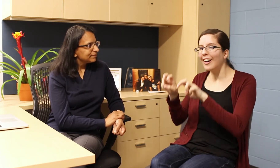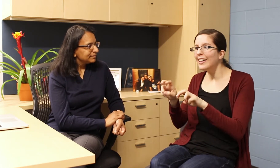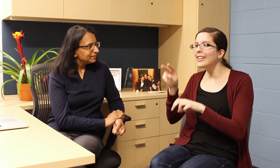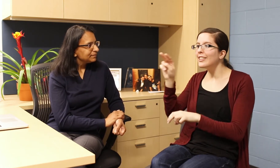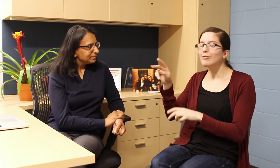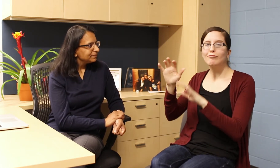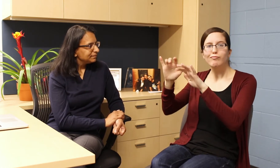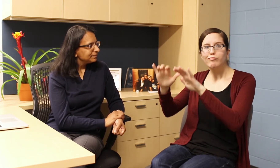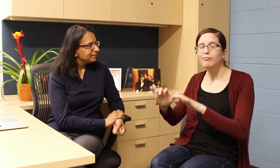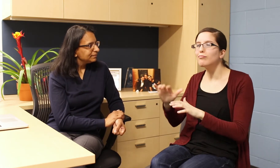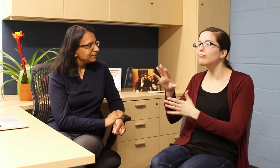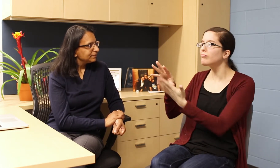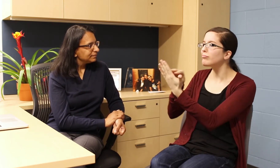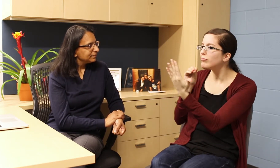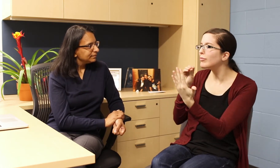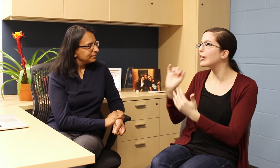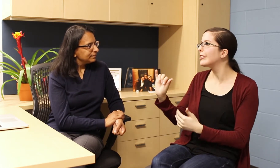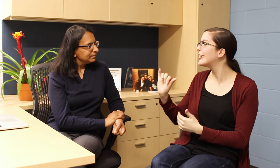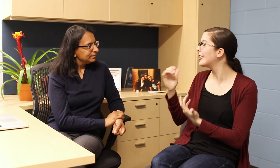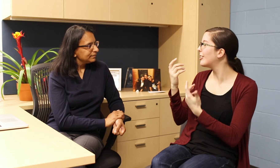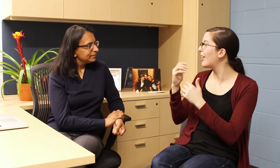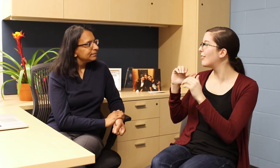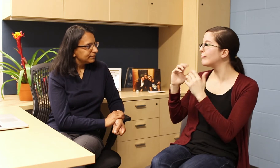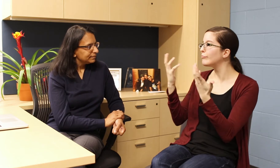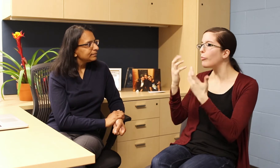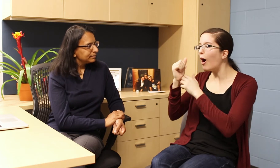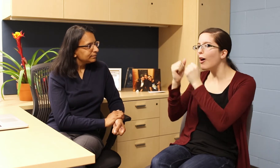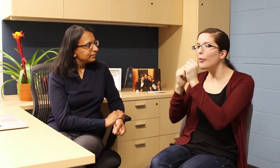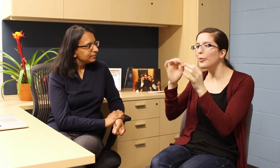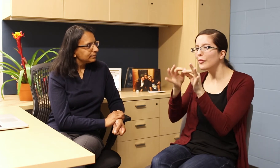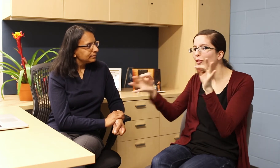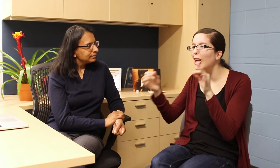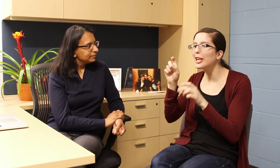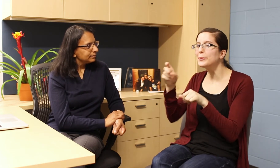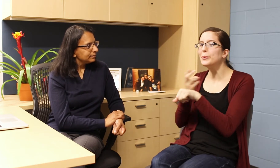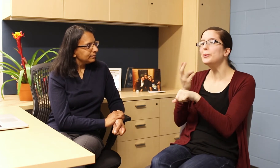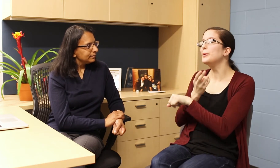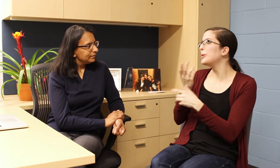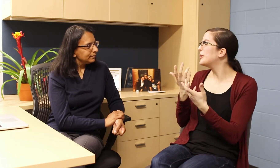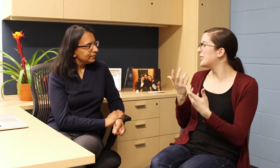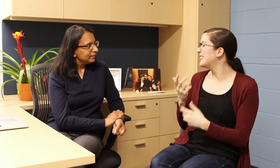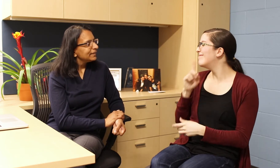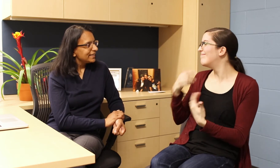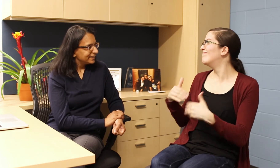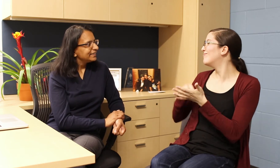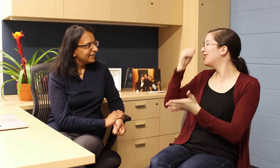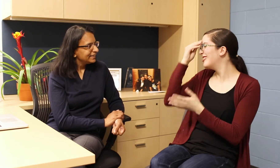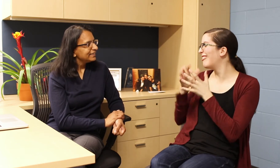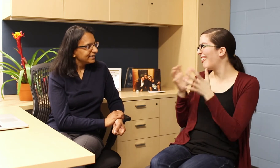So when we sat down to write a paper together, she would teach me proper phrases to use. And I really learned a lot.